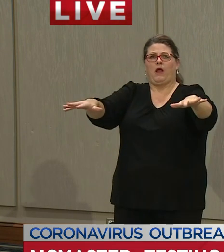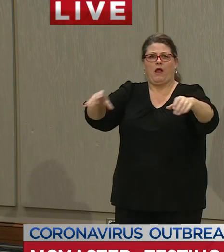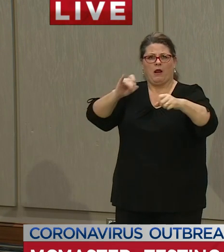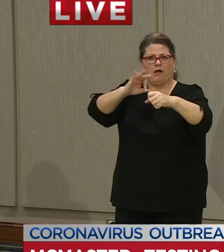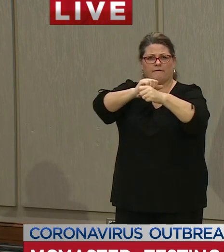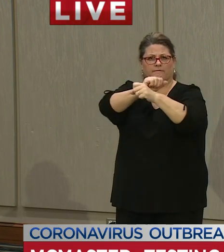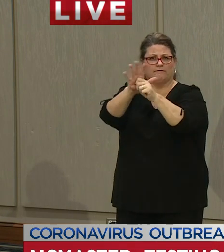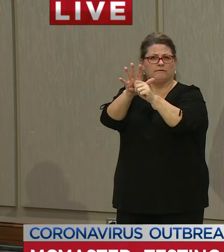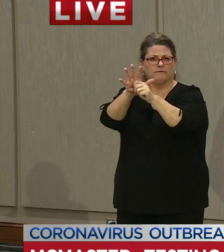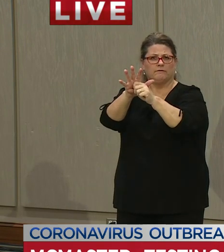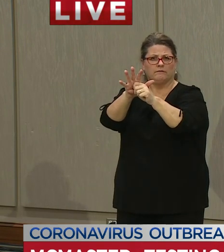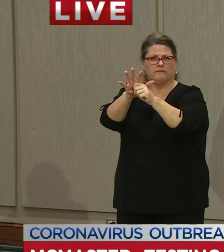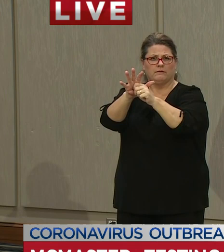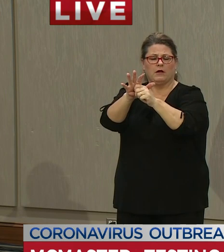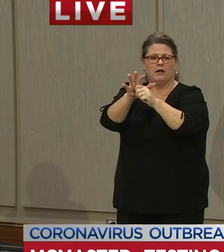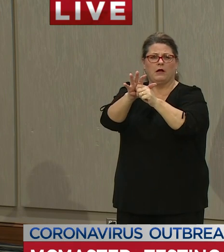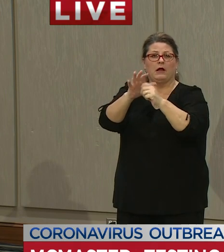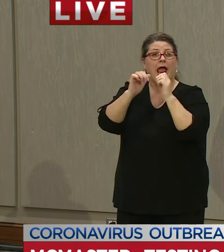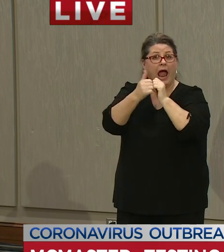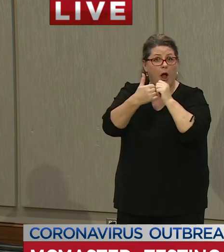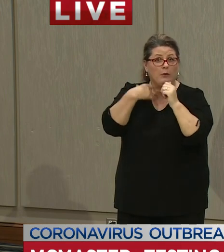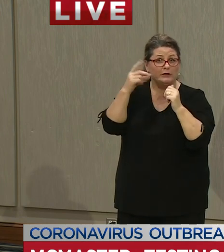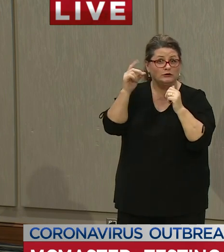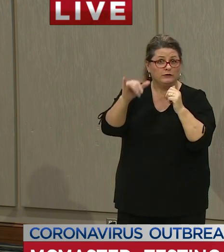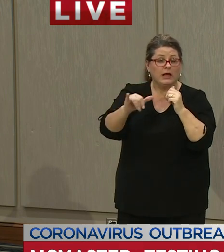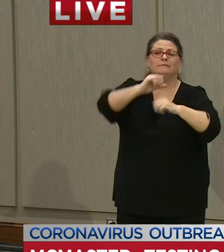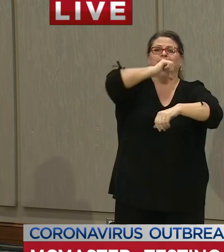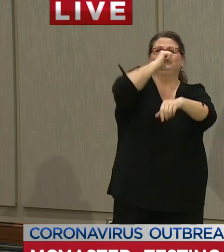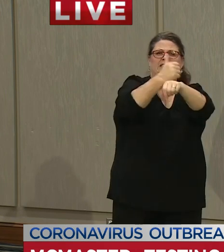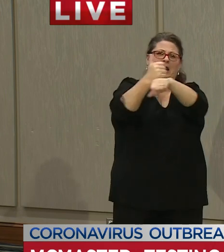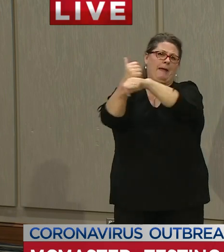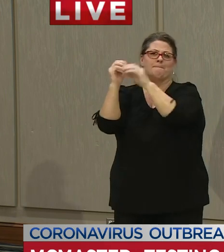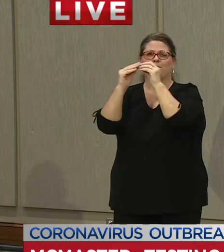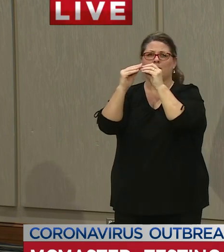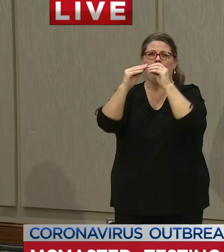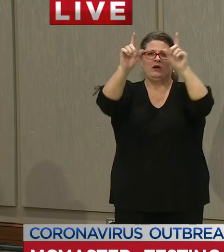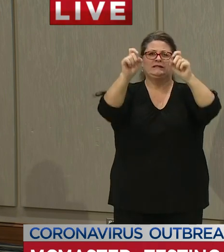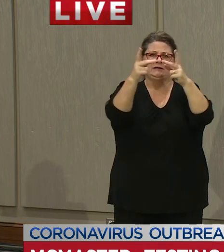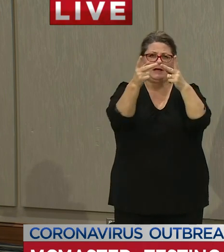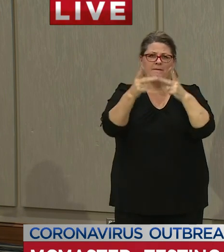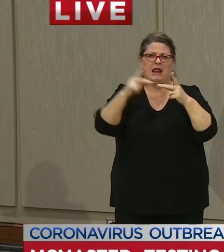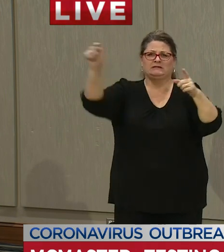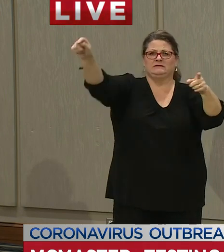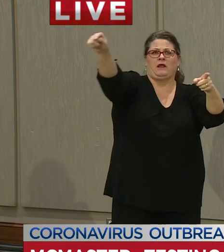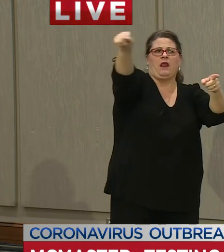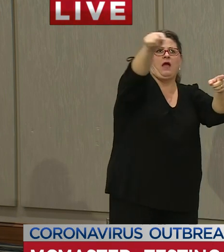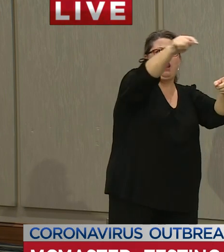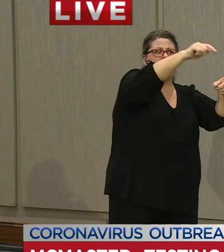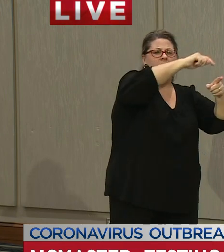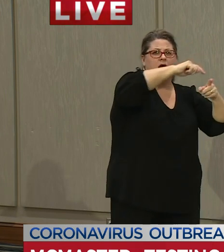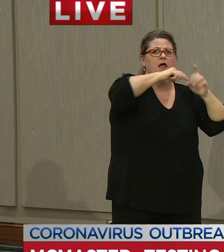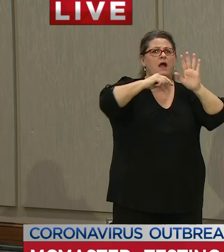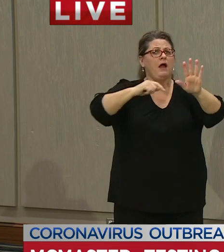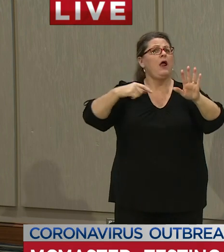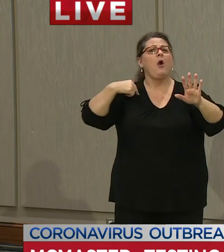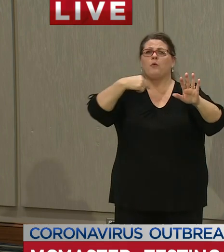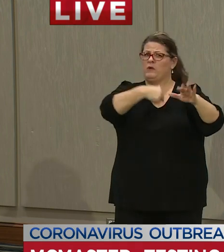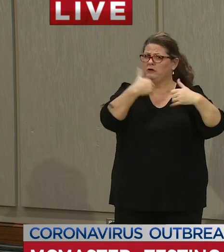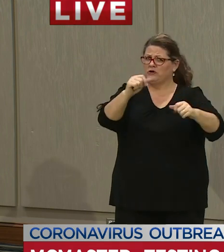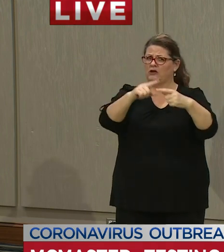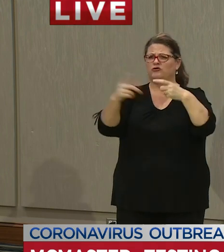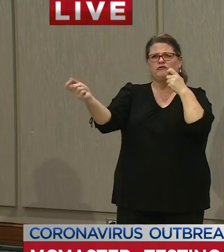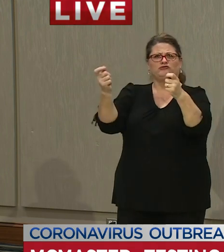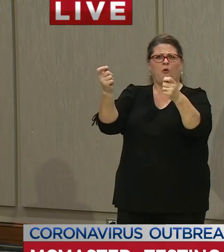expanding the testing and we'll be expanding the contact tracing the disease has been chasing us now we're chasing the